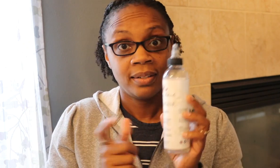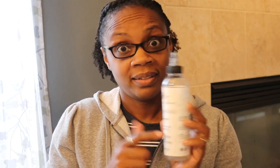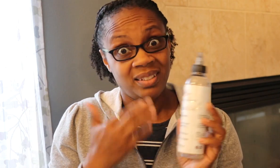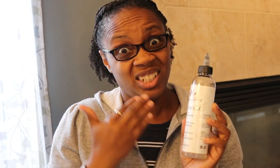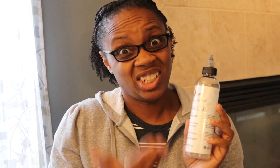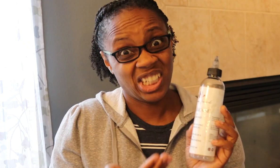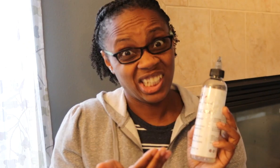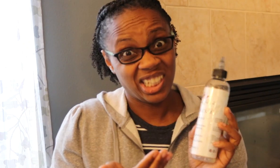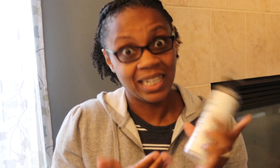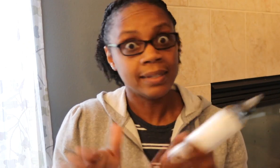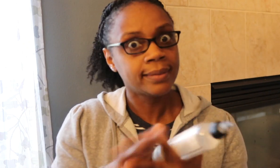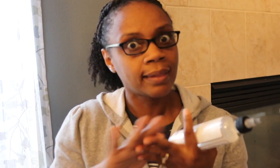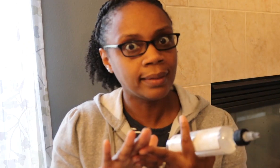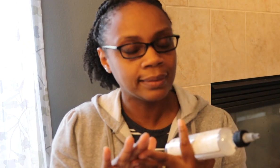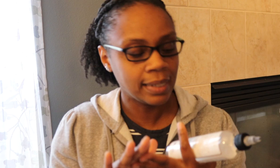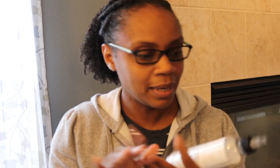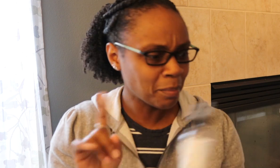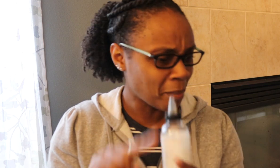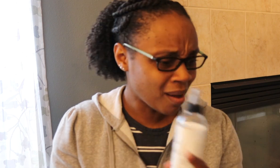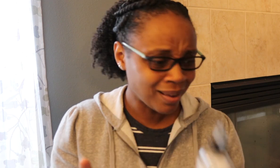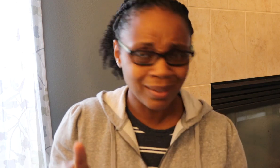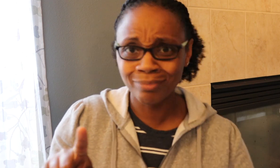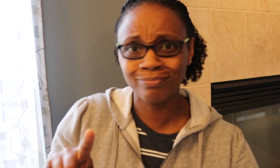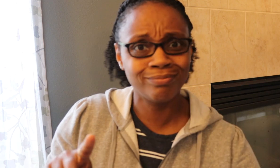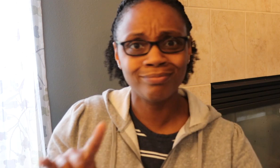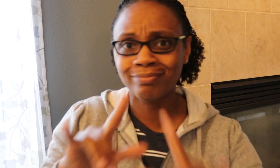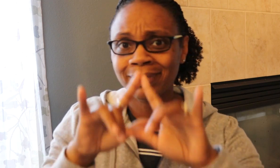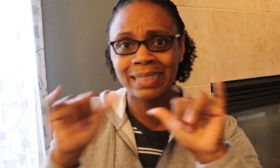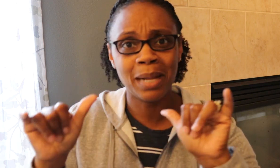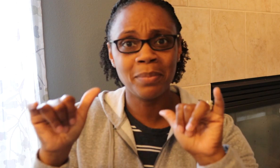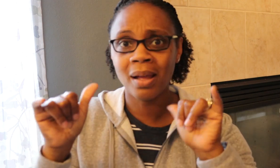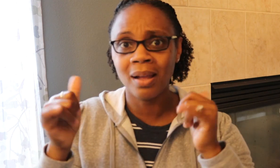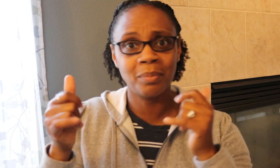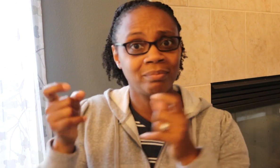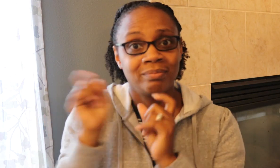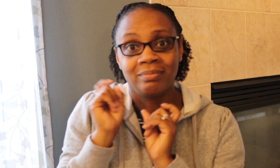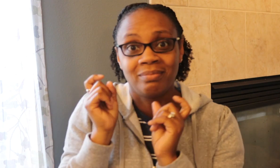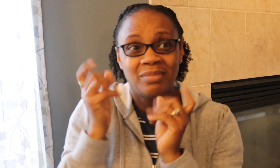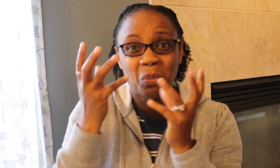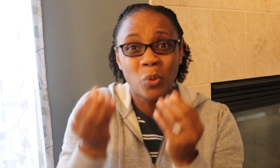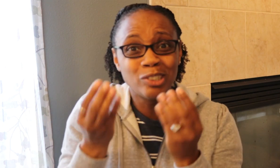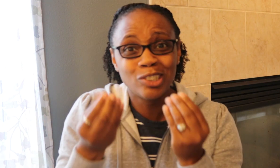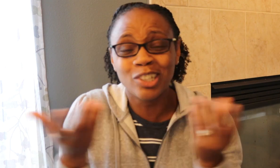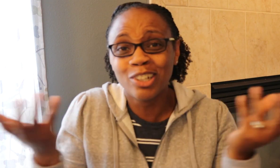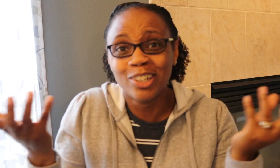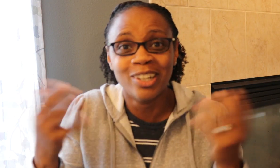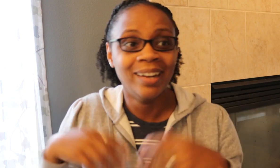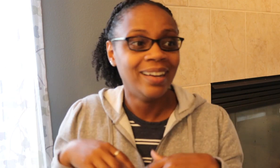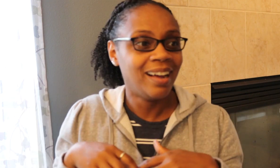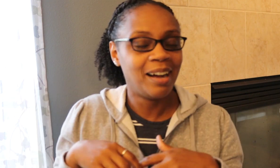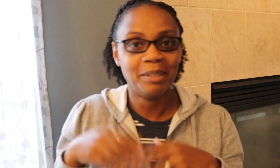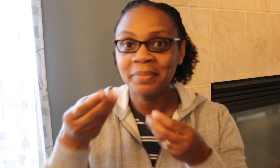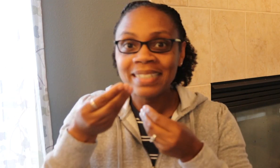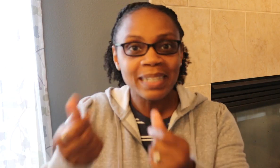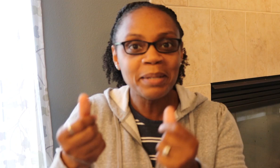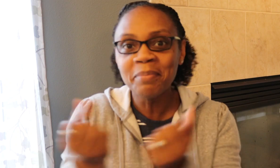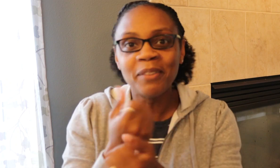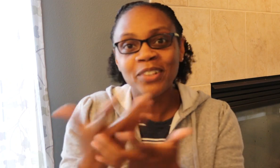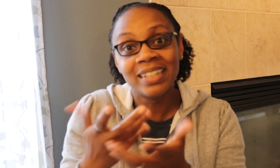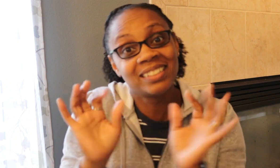Oh, this is so good too. Very cleansing, but at the same time, it gives you moisture. Okay. It gives